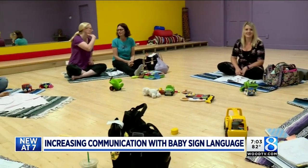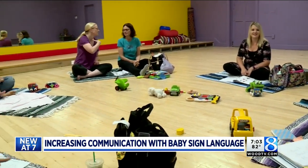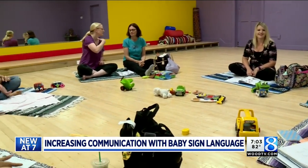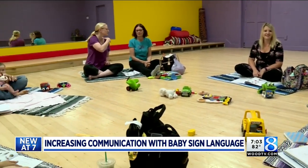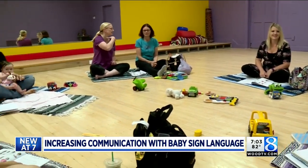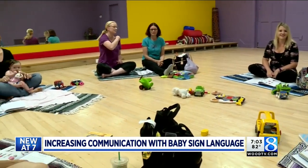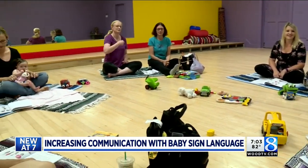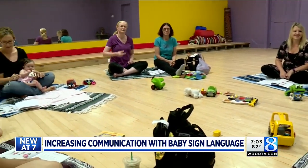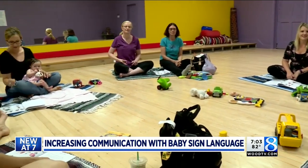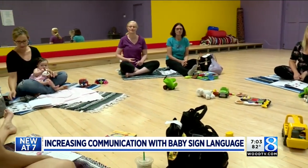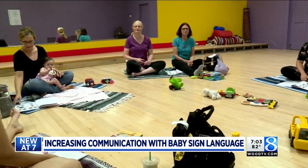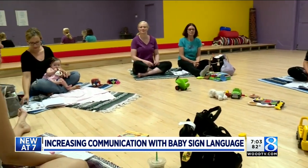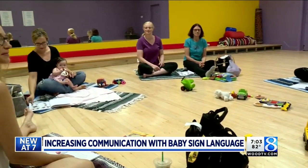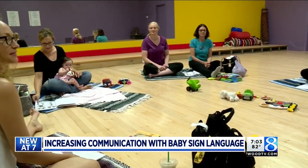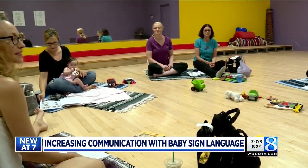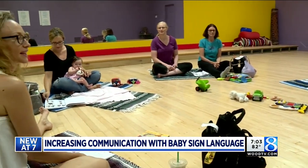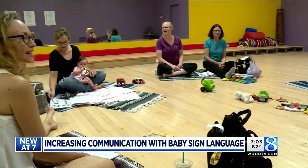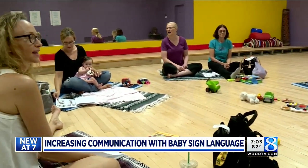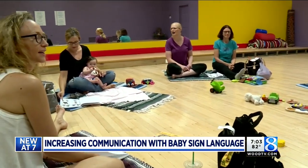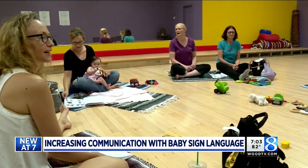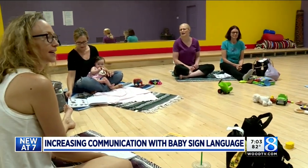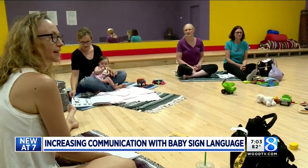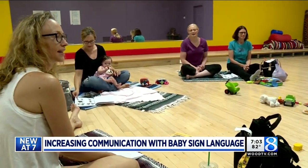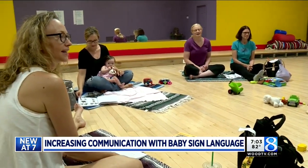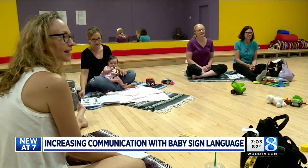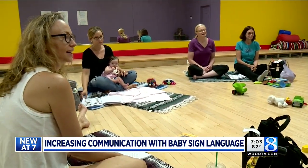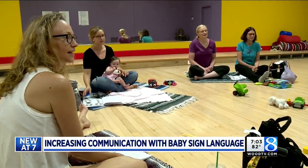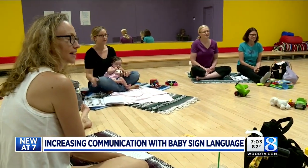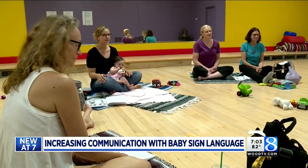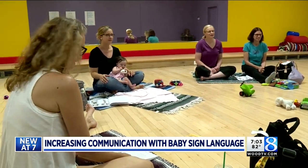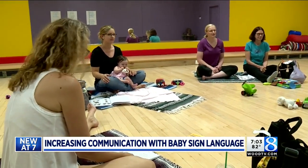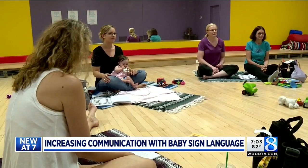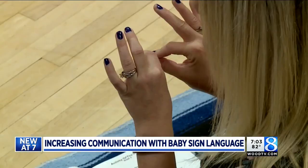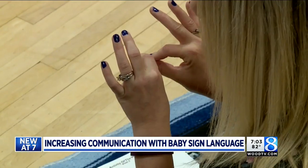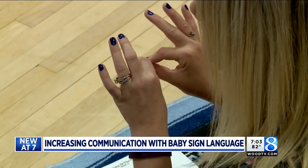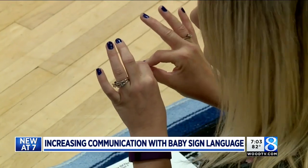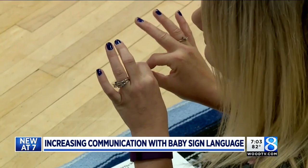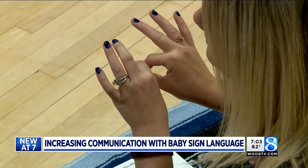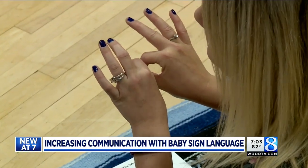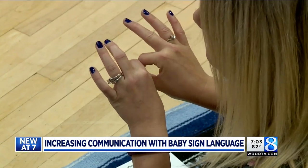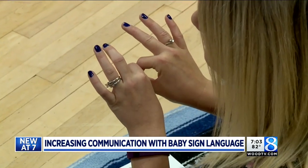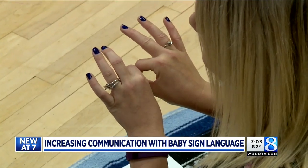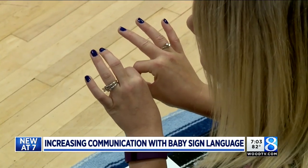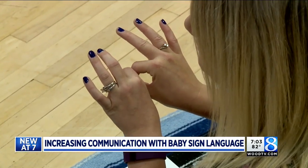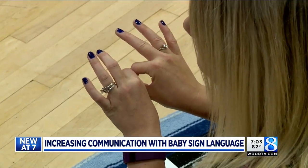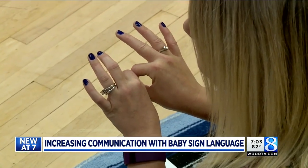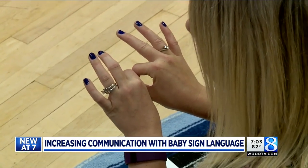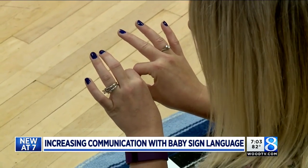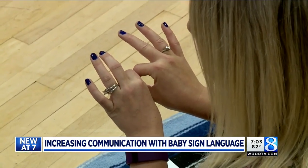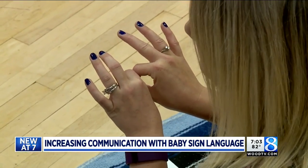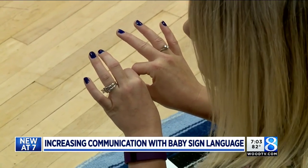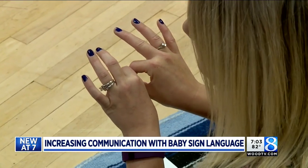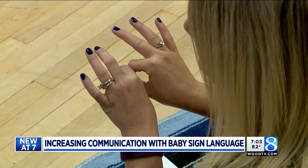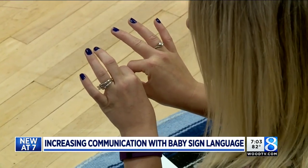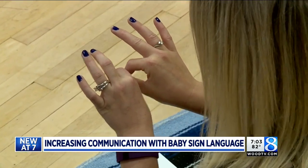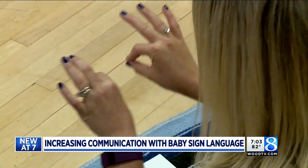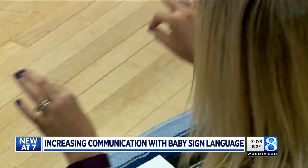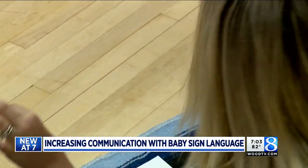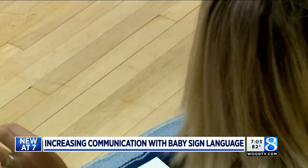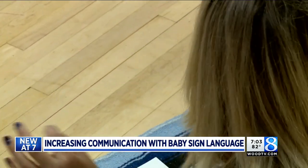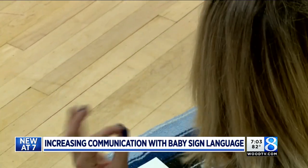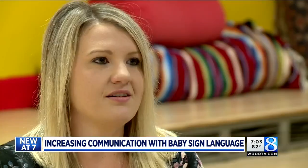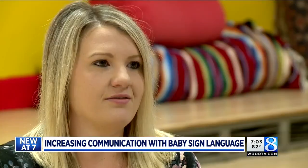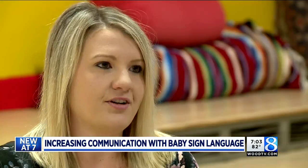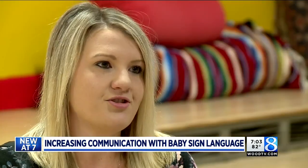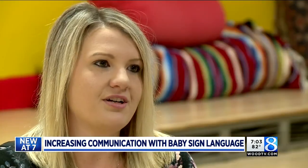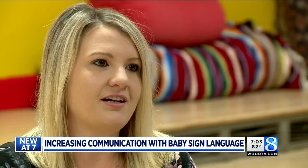to parents and their children, toddlers and babies as young as 6 months old. Jenna McPherson is a first-time mother to Sophia, who will be 2 in